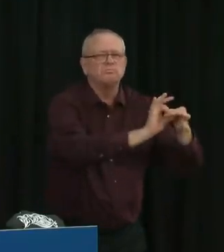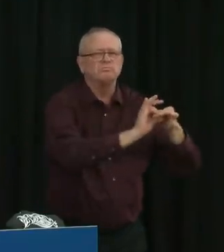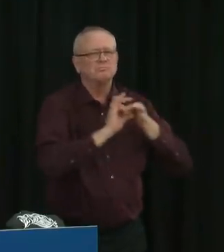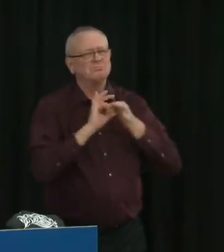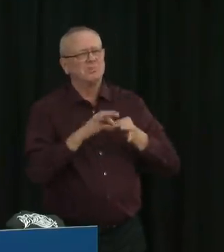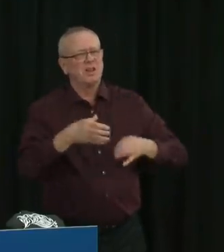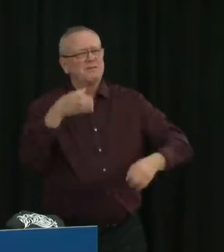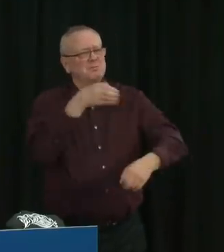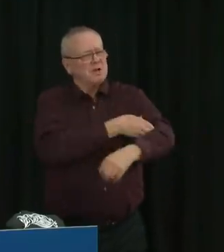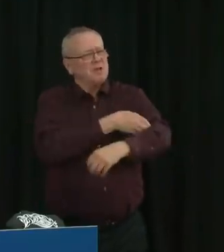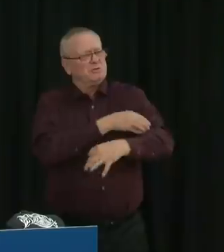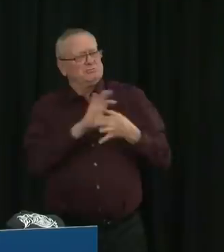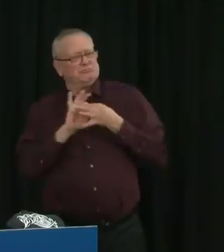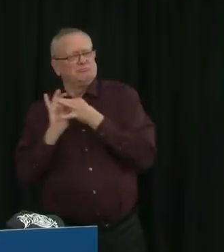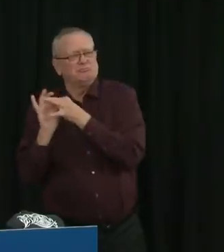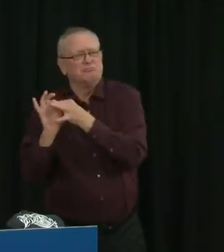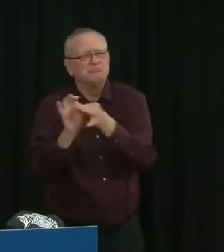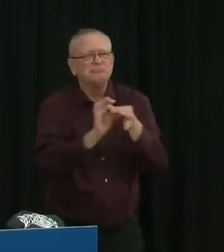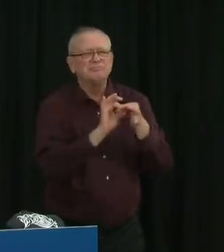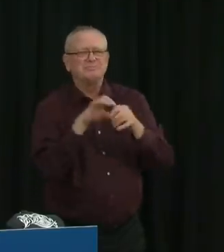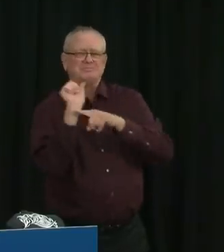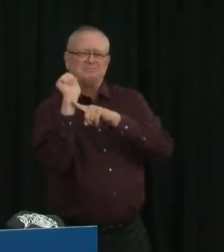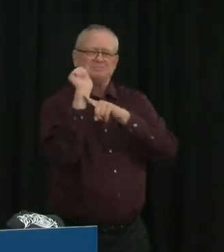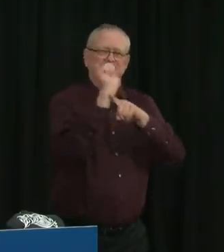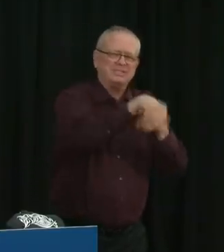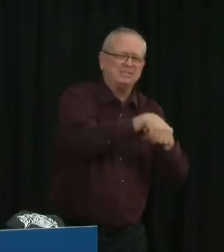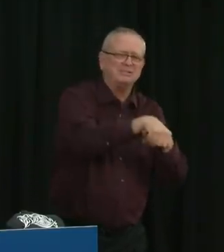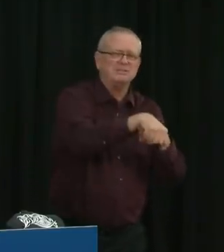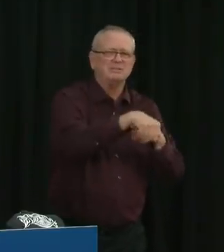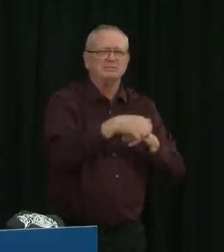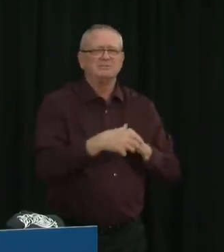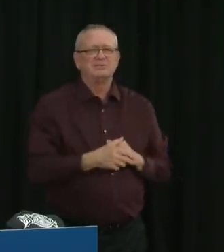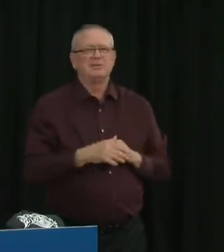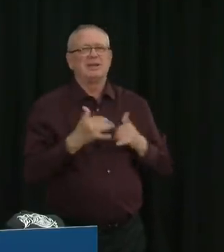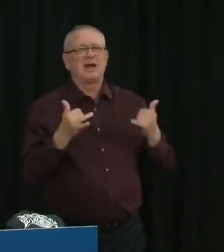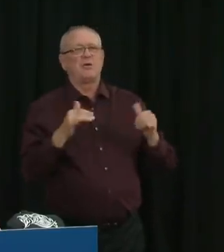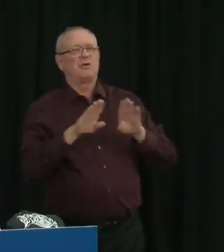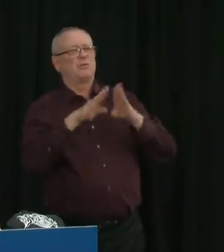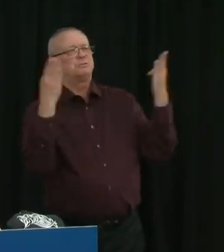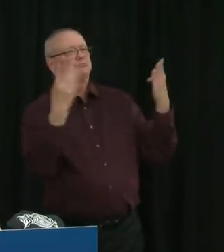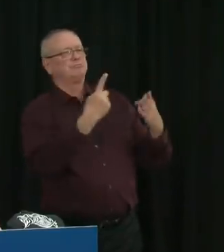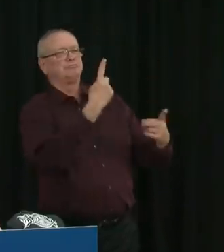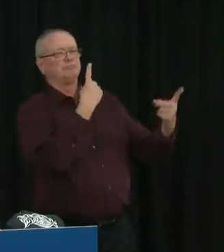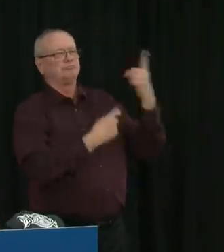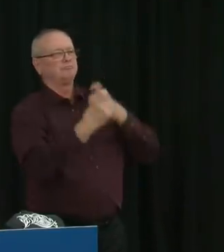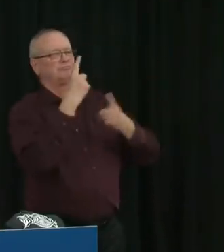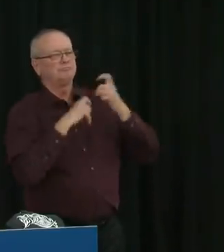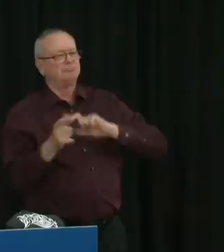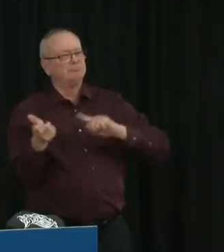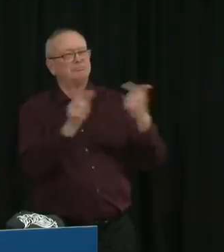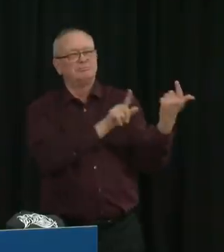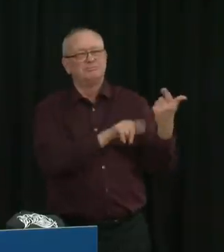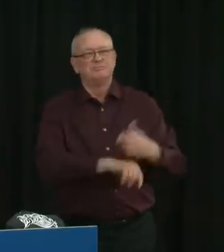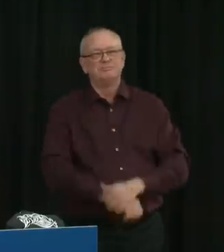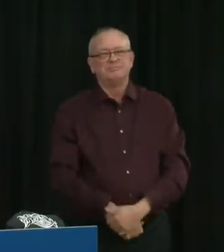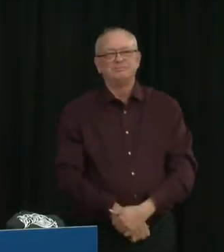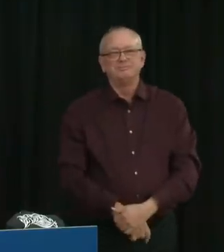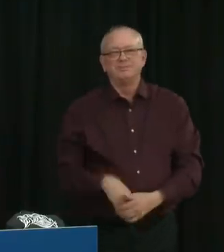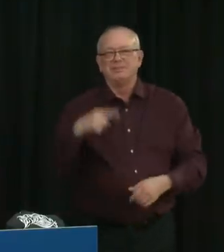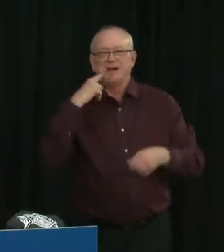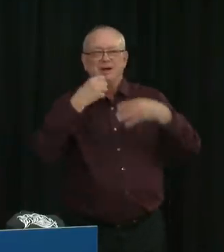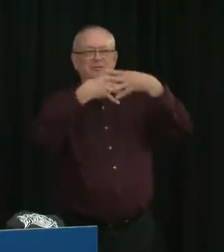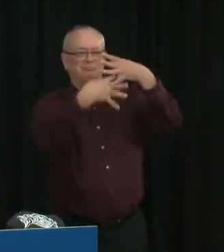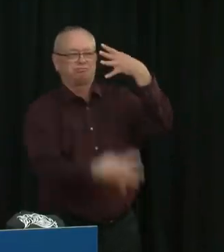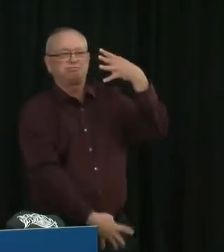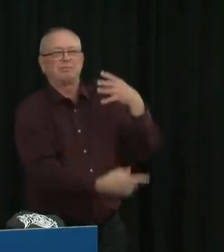Thank you, and I am happy to answer any questions you may have. All right, we'll go to the phone now. We have a very full queue, so please limit it to one